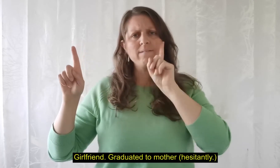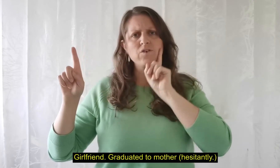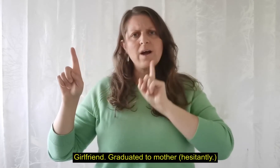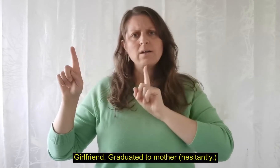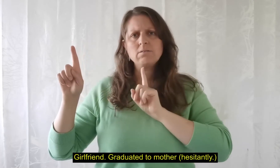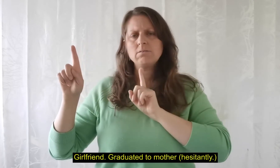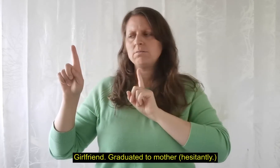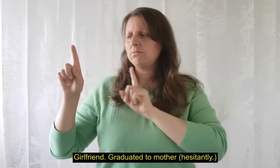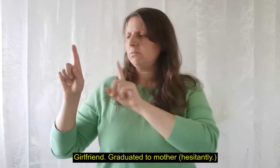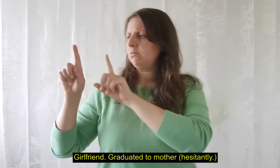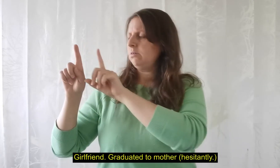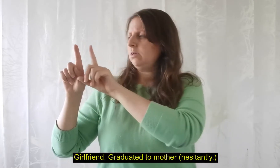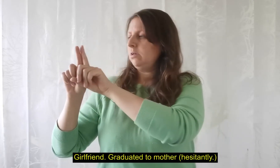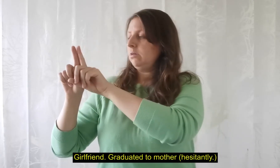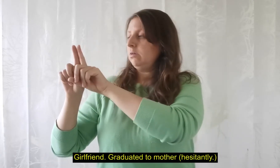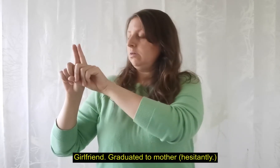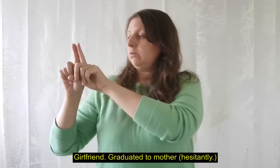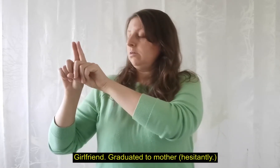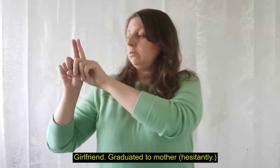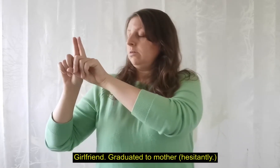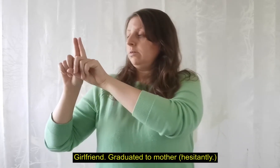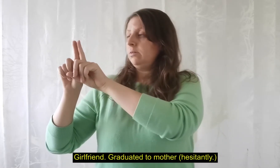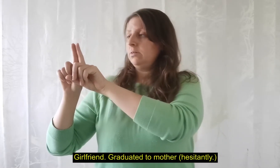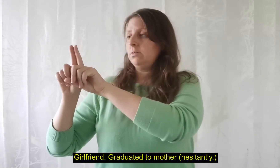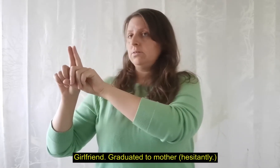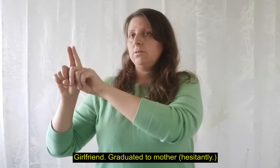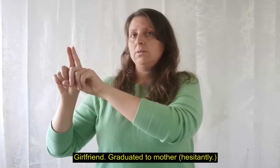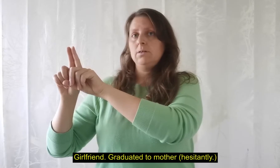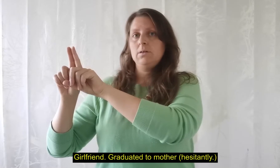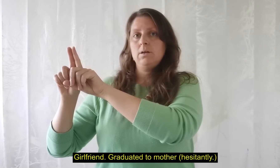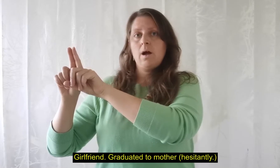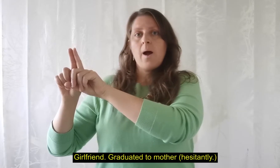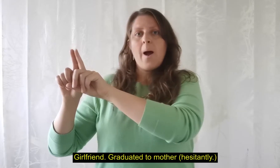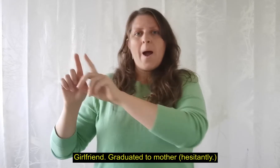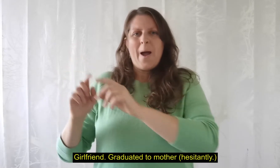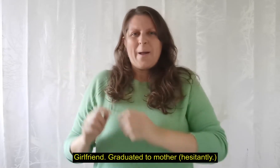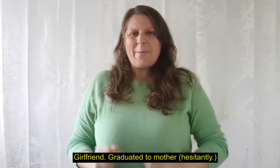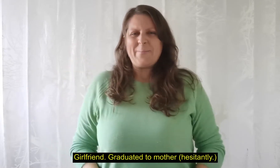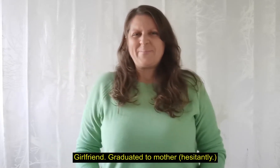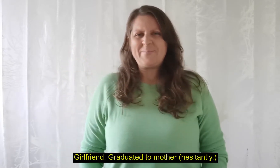Girlfriend Graduated to mother Hesitantly